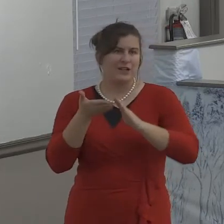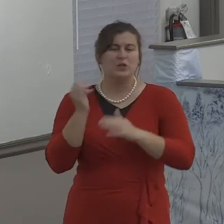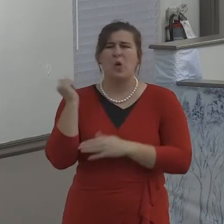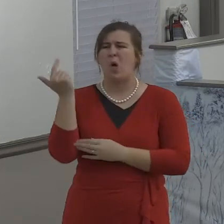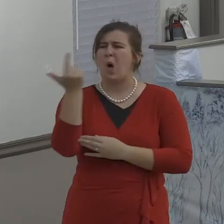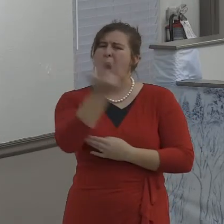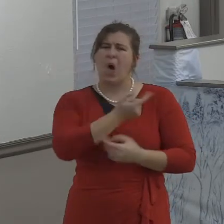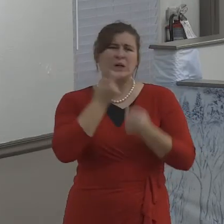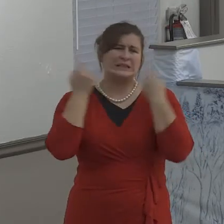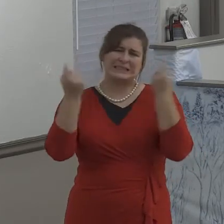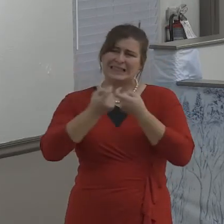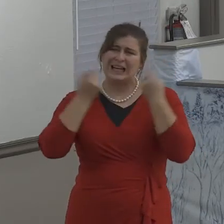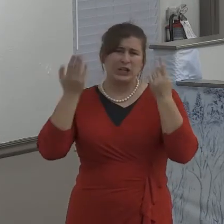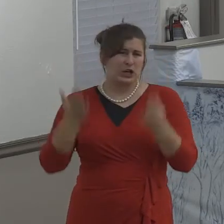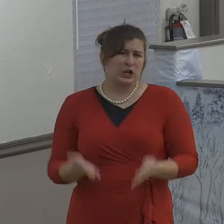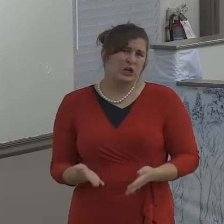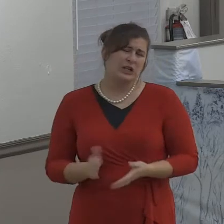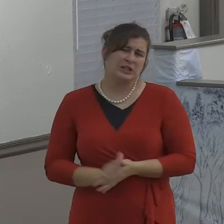out of our mouth.